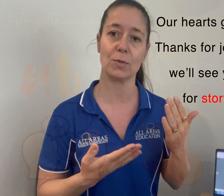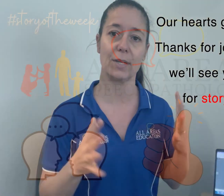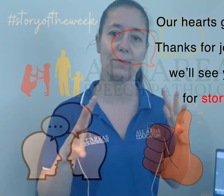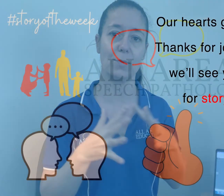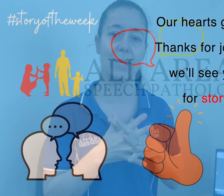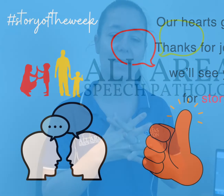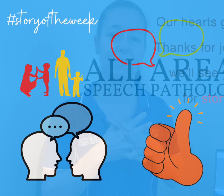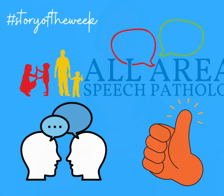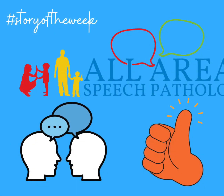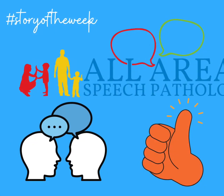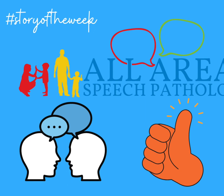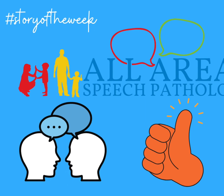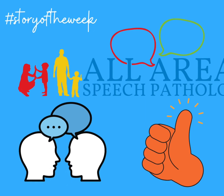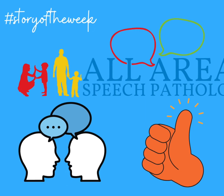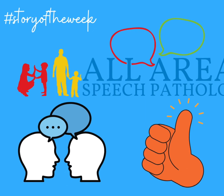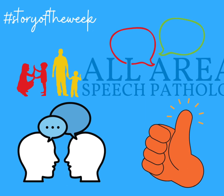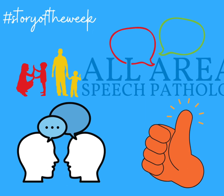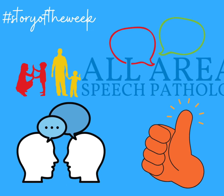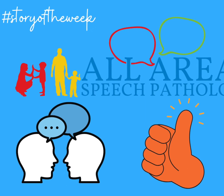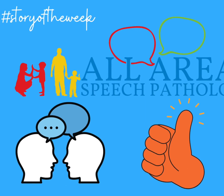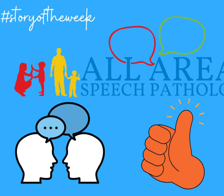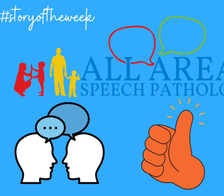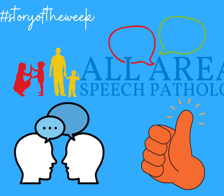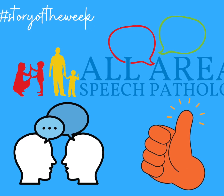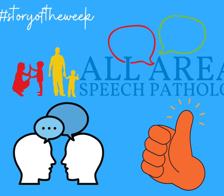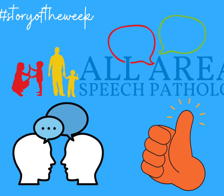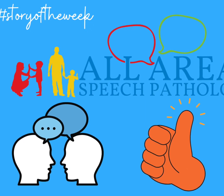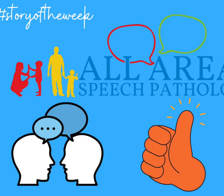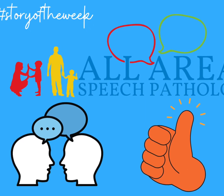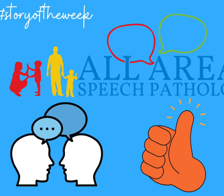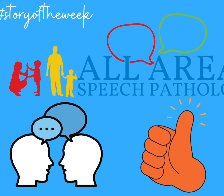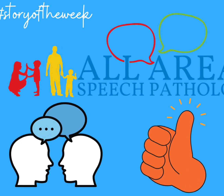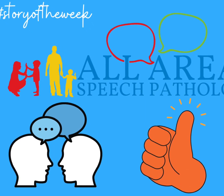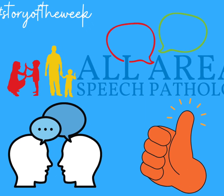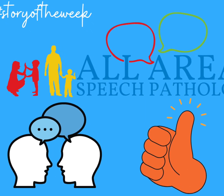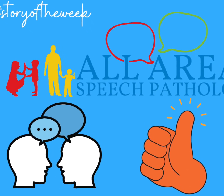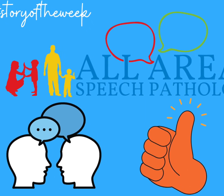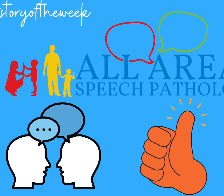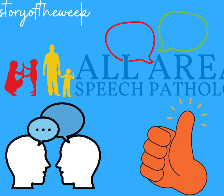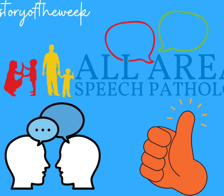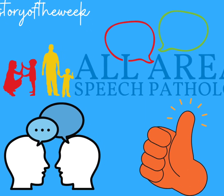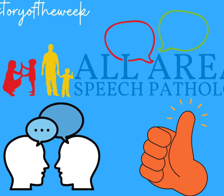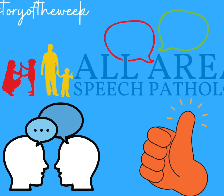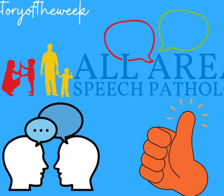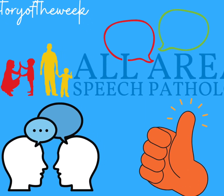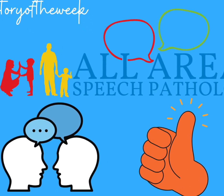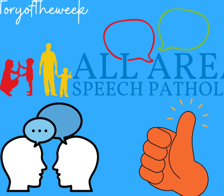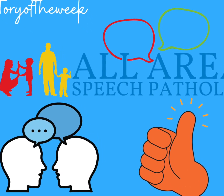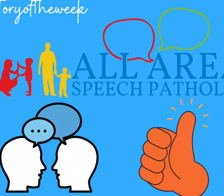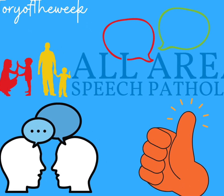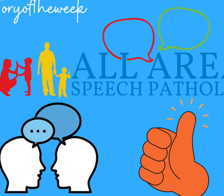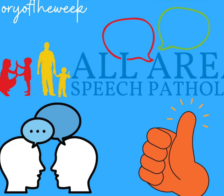of the Week. We'll see you